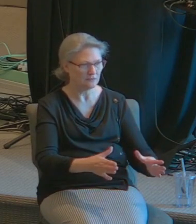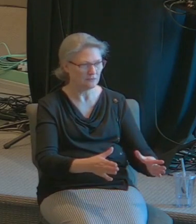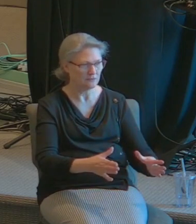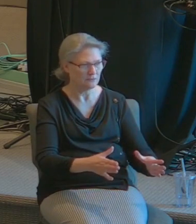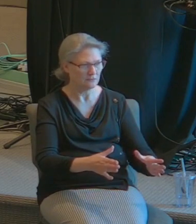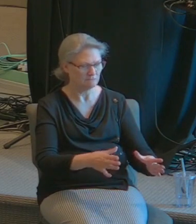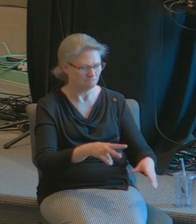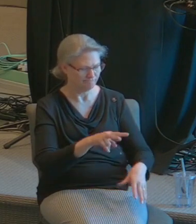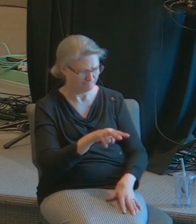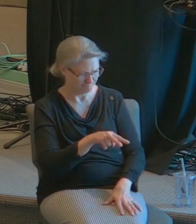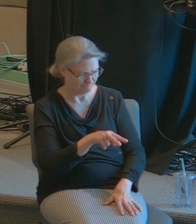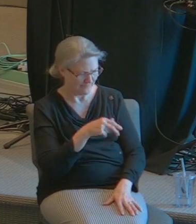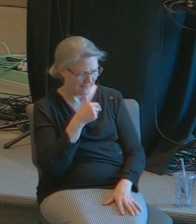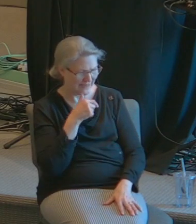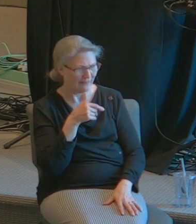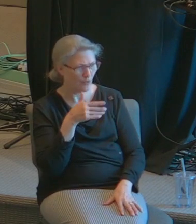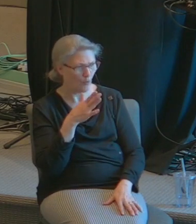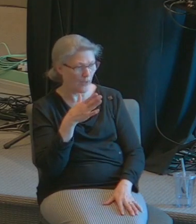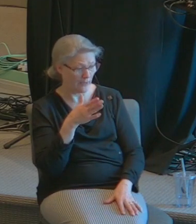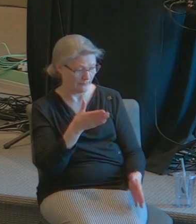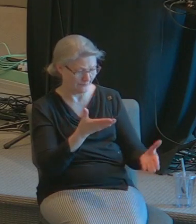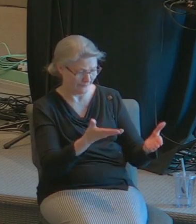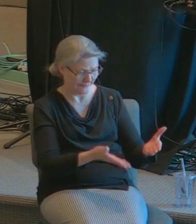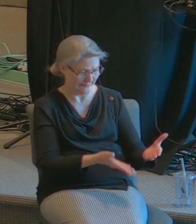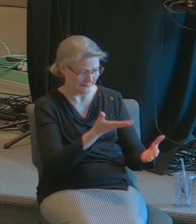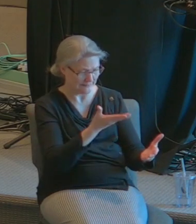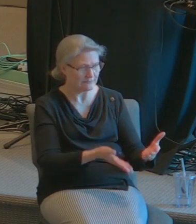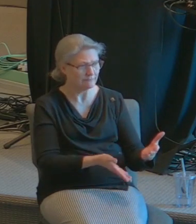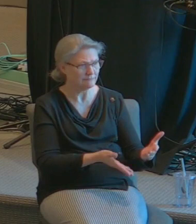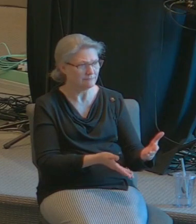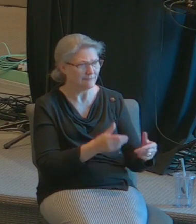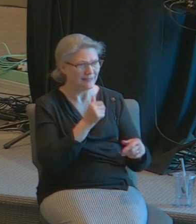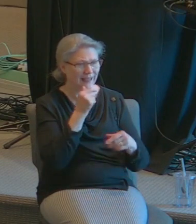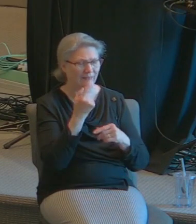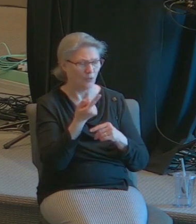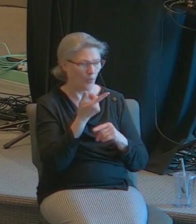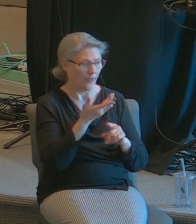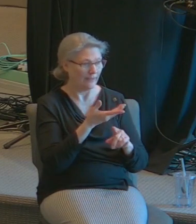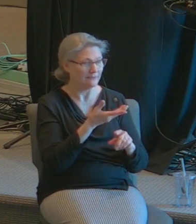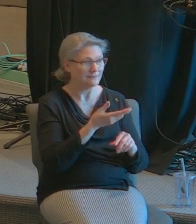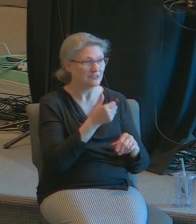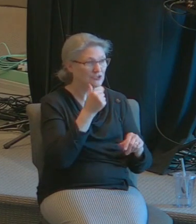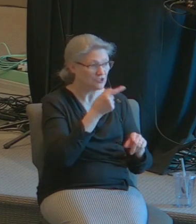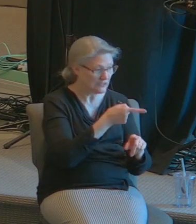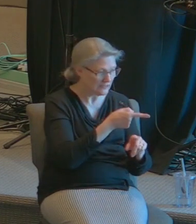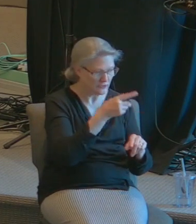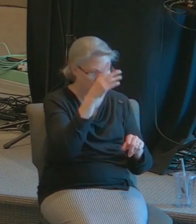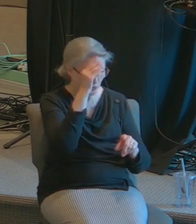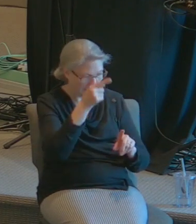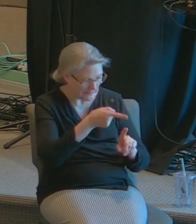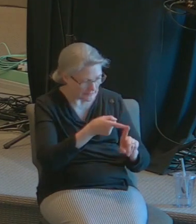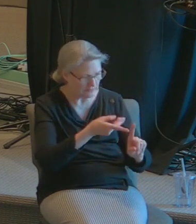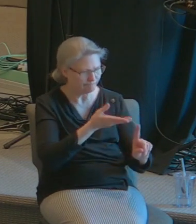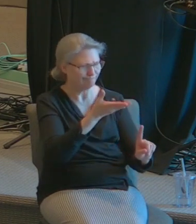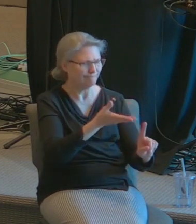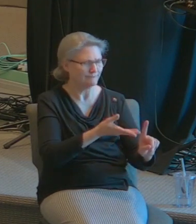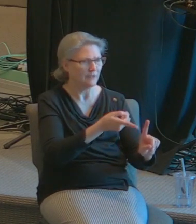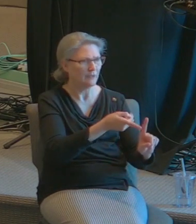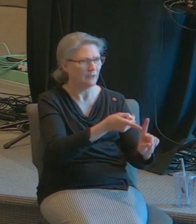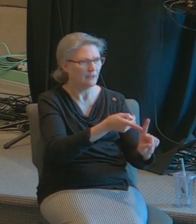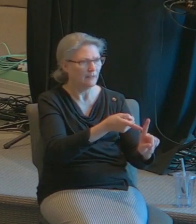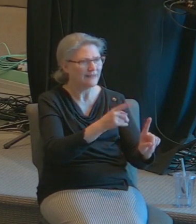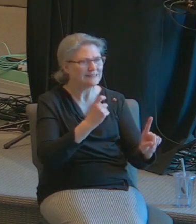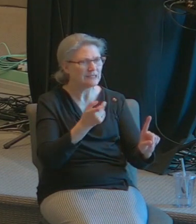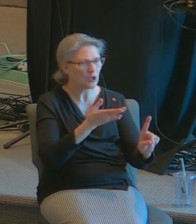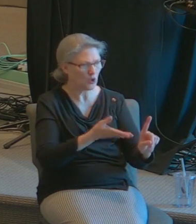not the way he is not the way she is but he looks